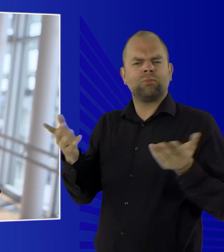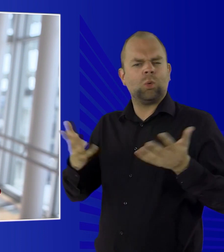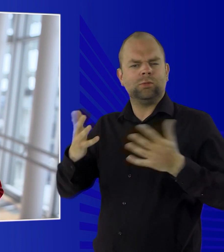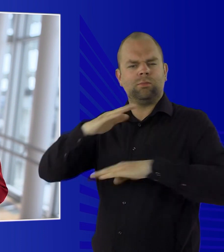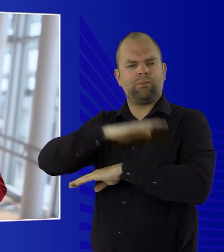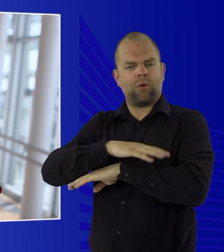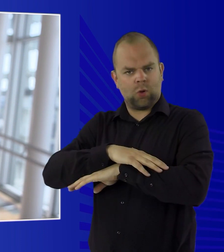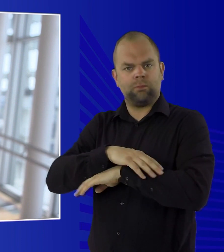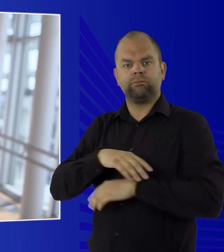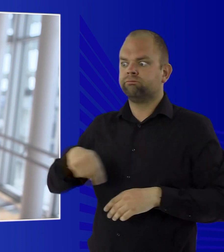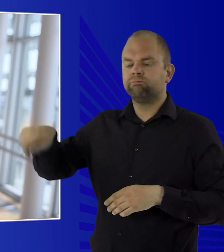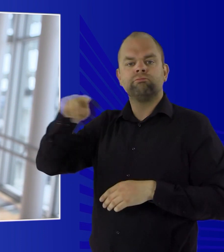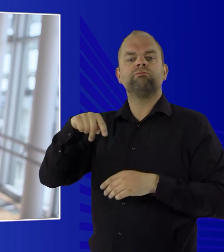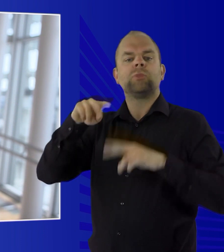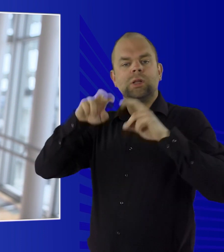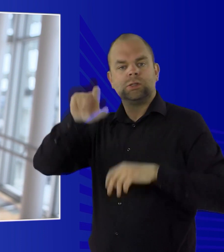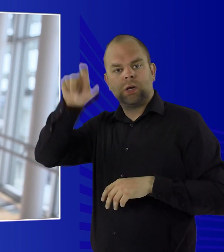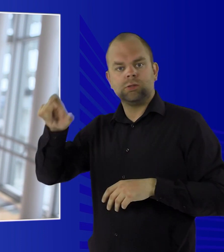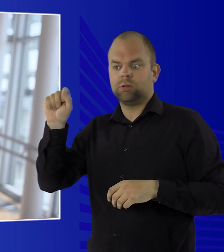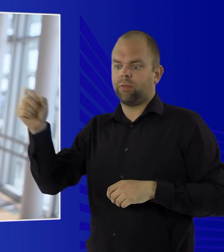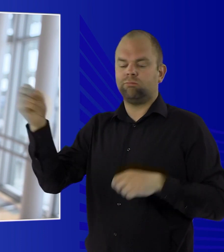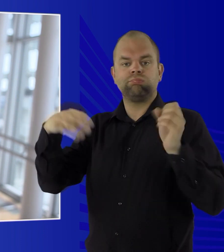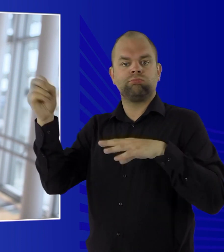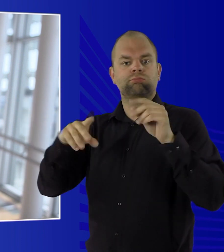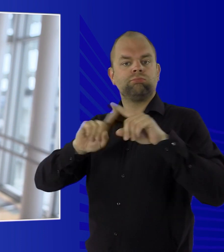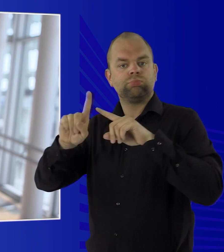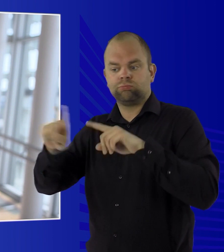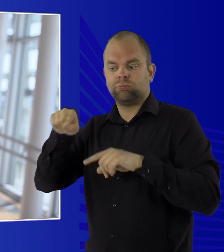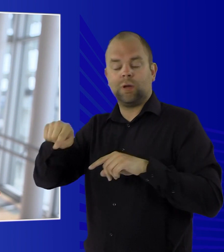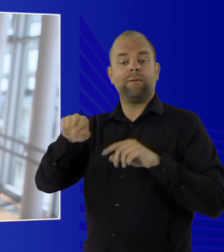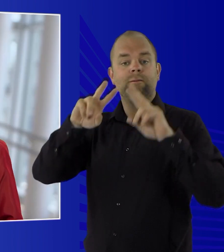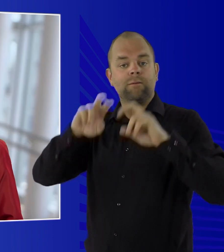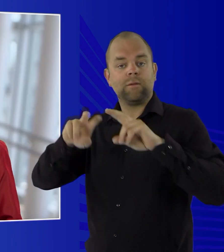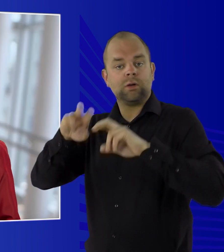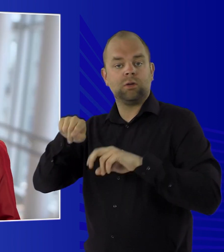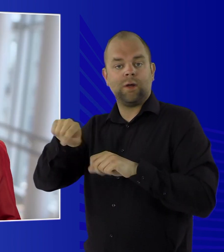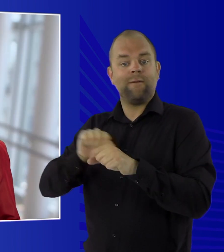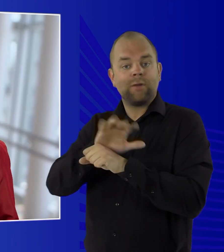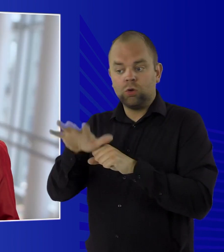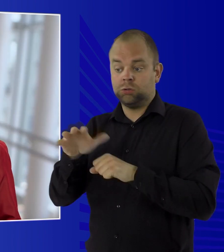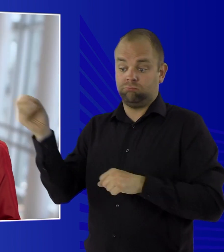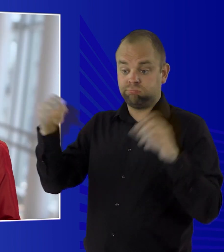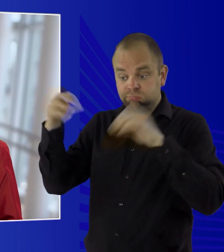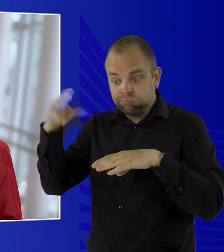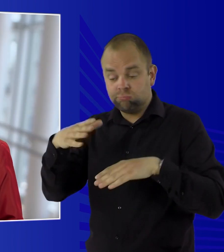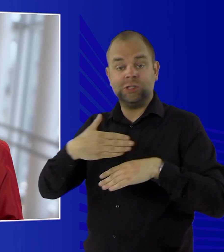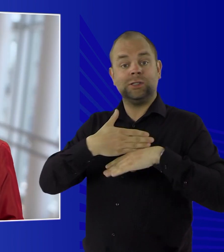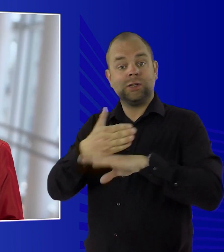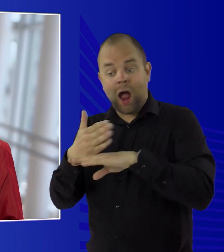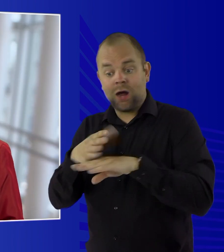a wide variety of findings on coronavirus on this platform. From genomic data to